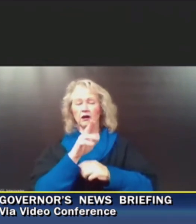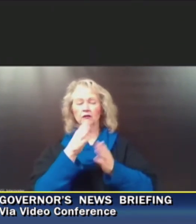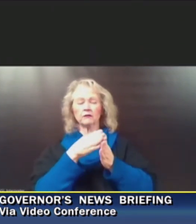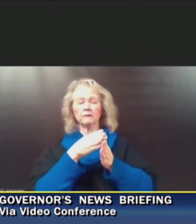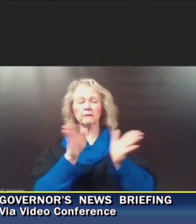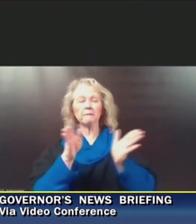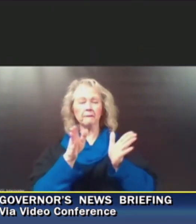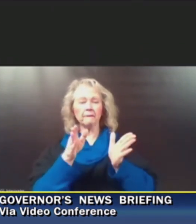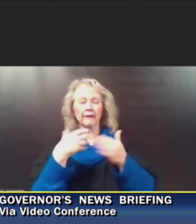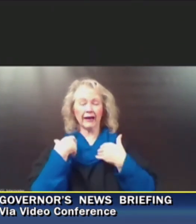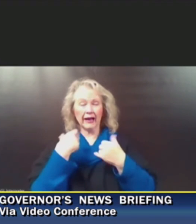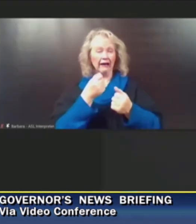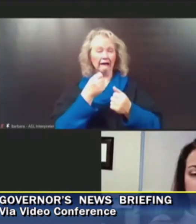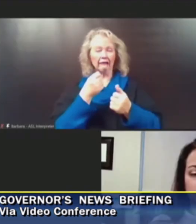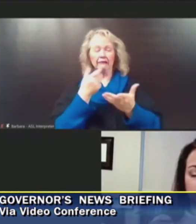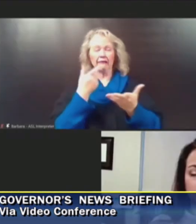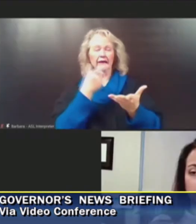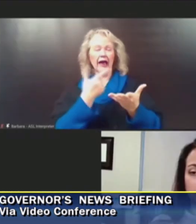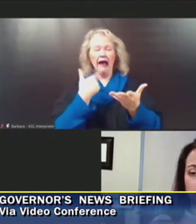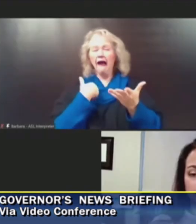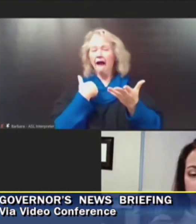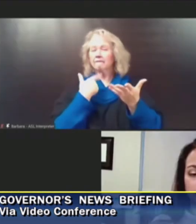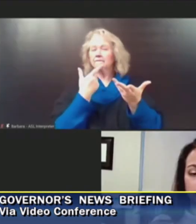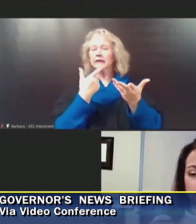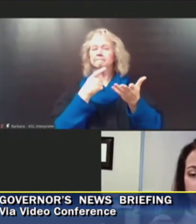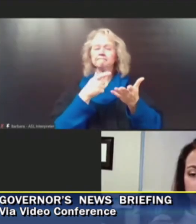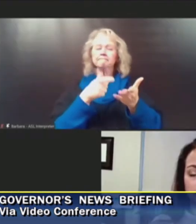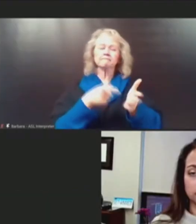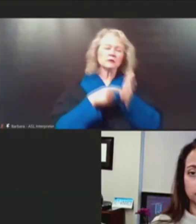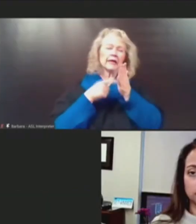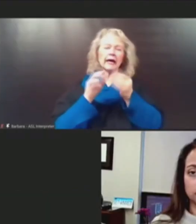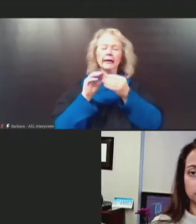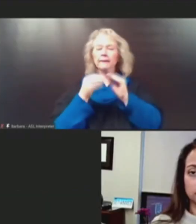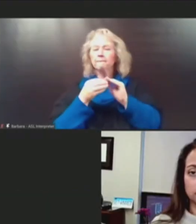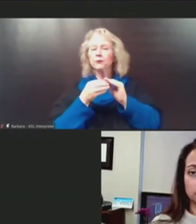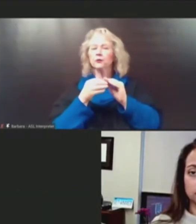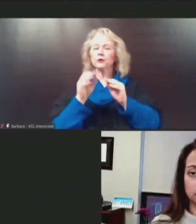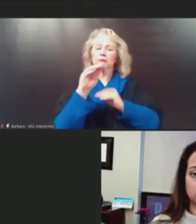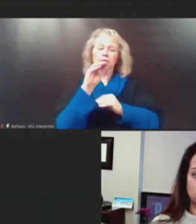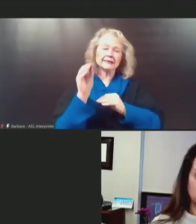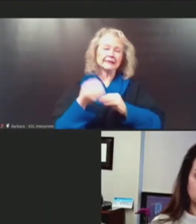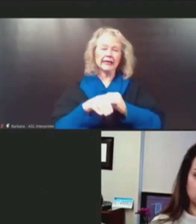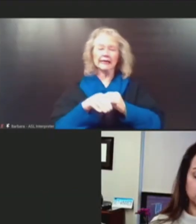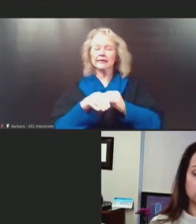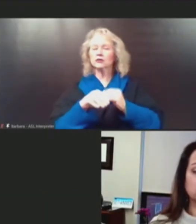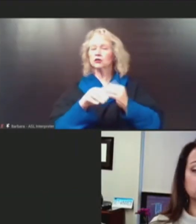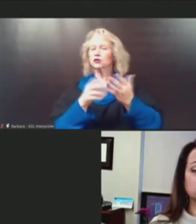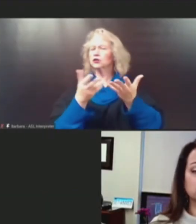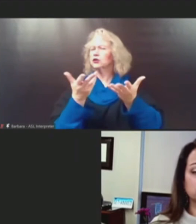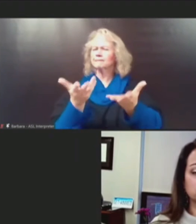that have to be met thresholds, so many vaccines, so much percentage of COVID?